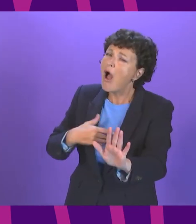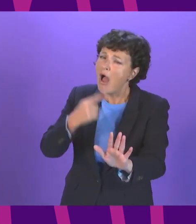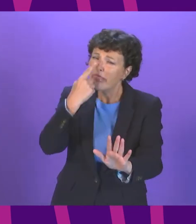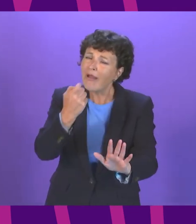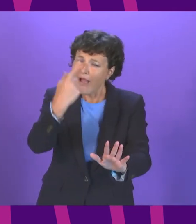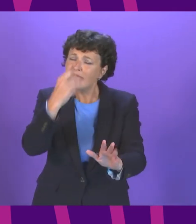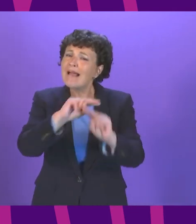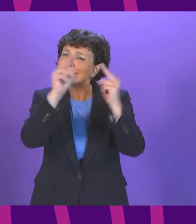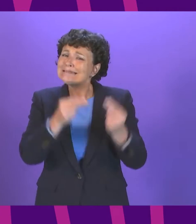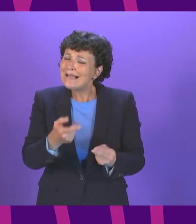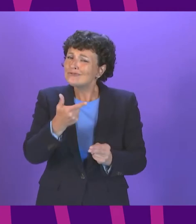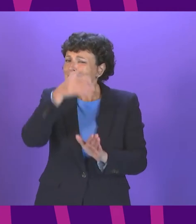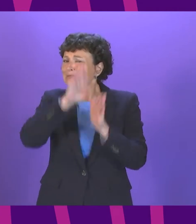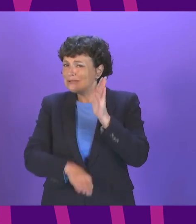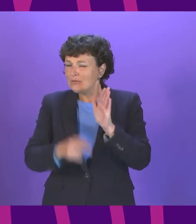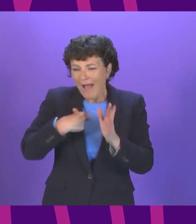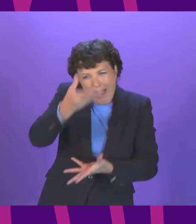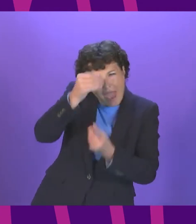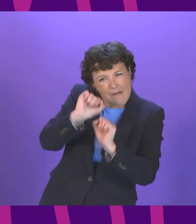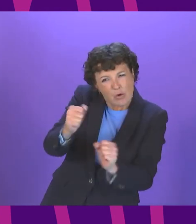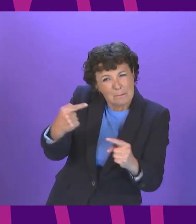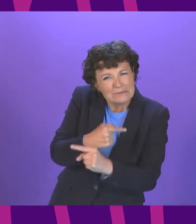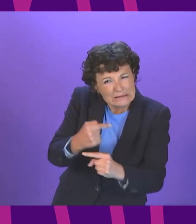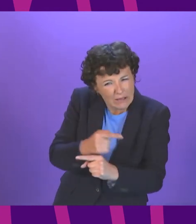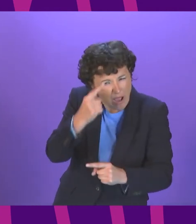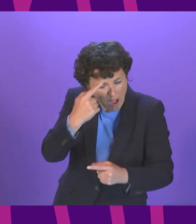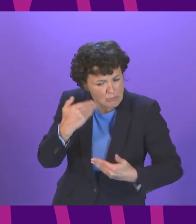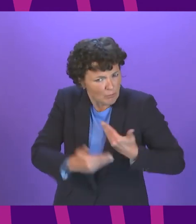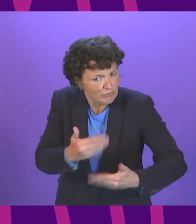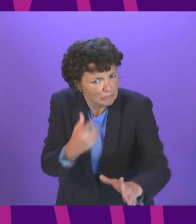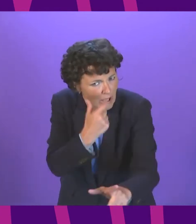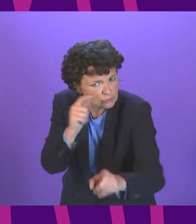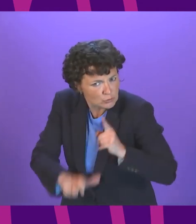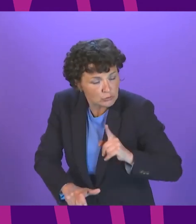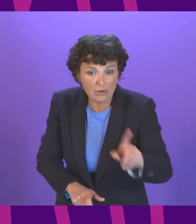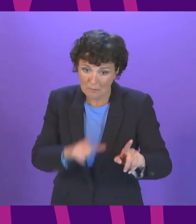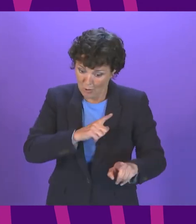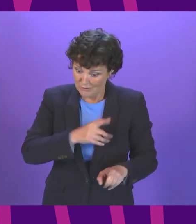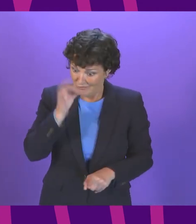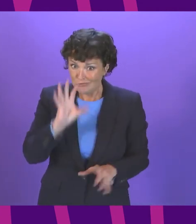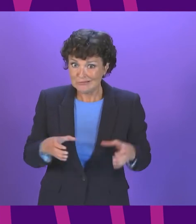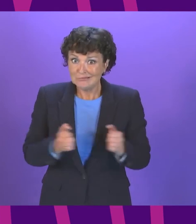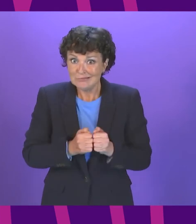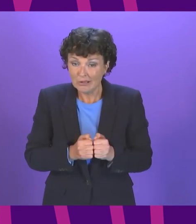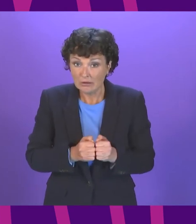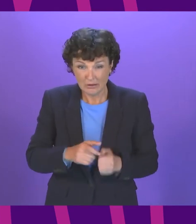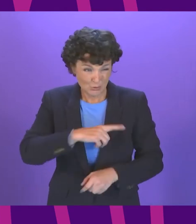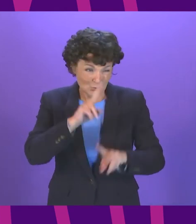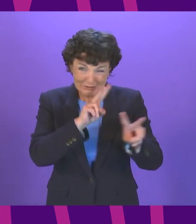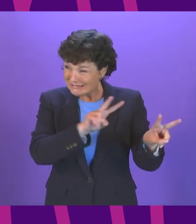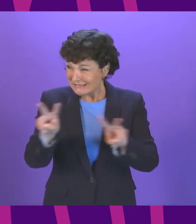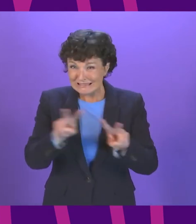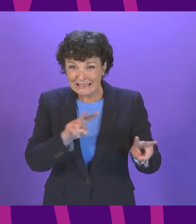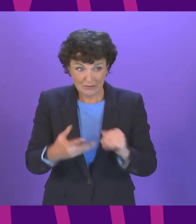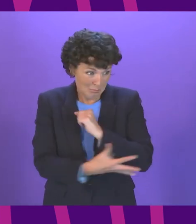we can learn and we can move forward and I think the Green Deal and the commitment to tackle this issue because of the poverty that we see in our society